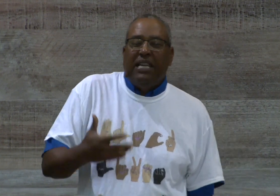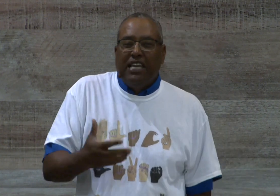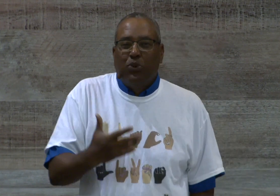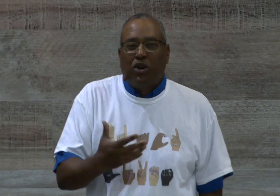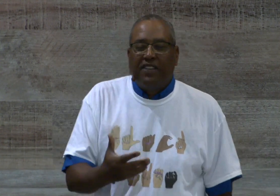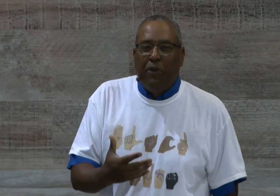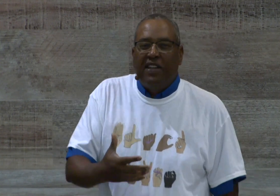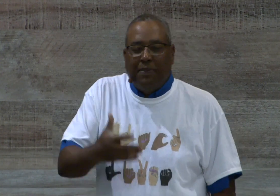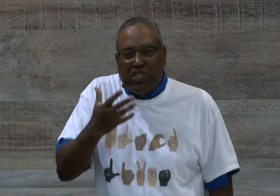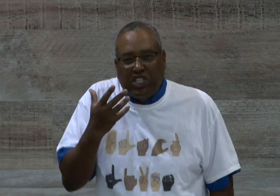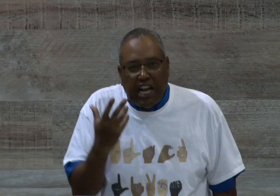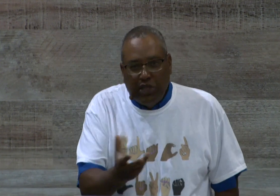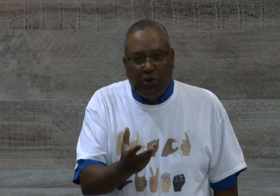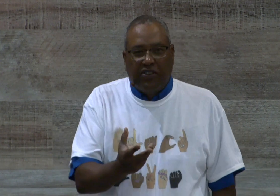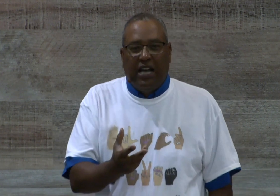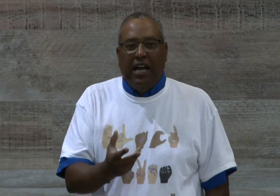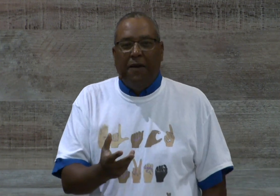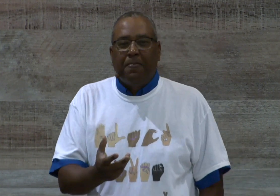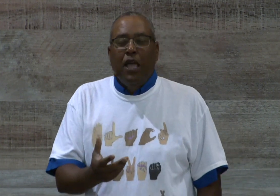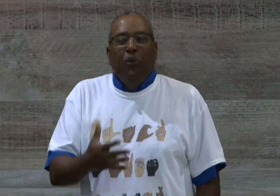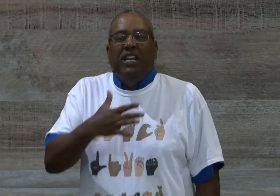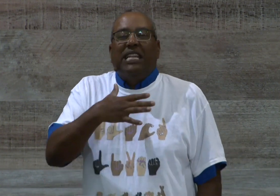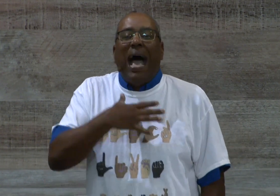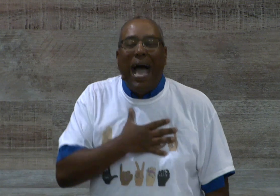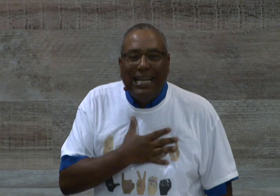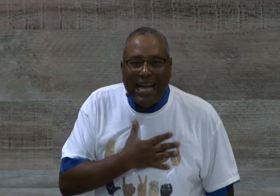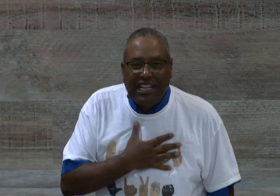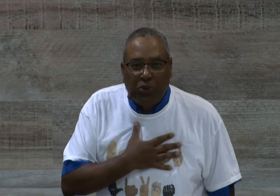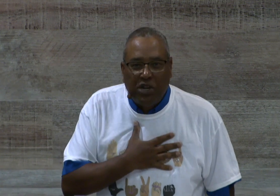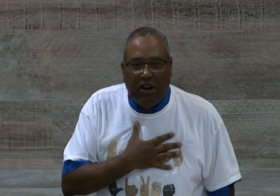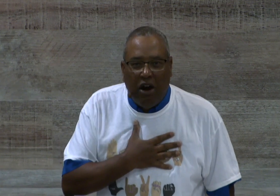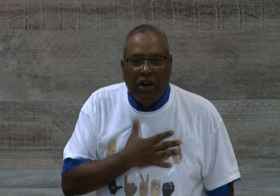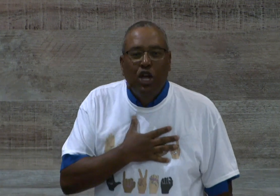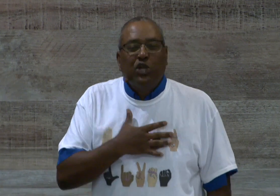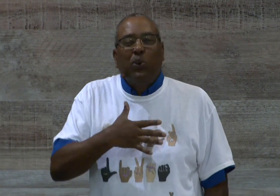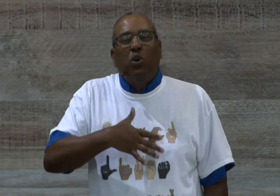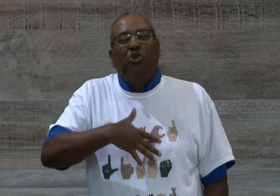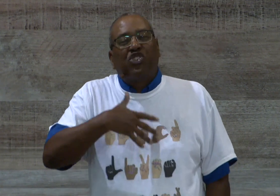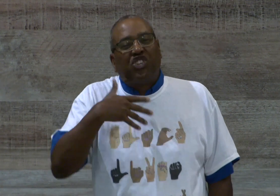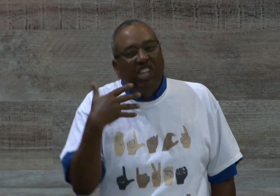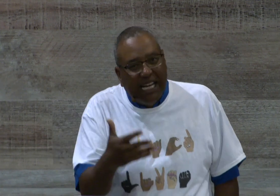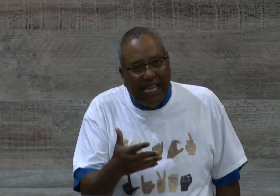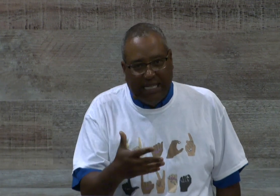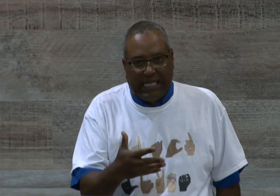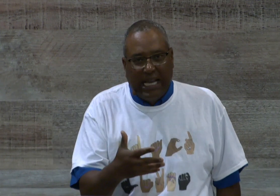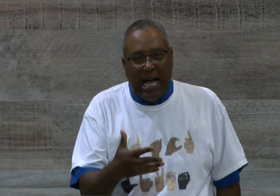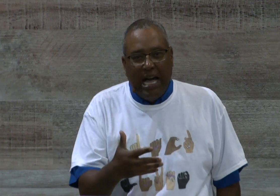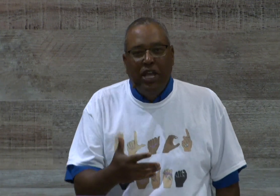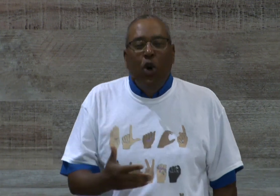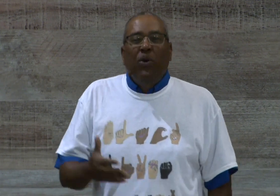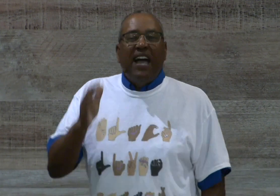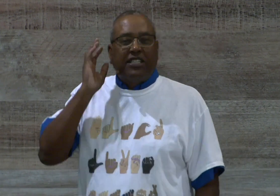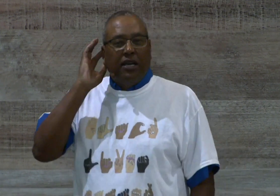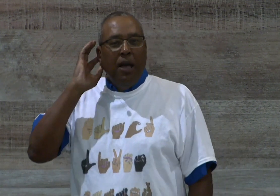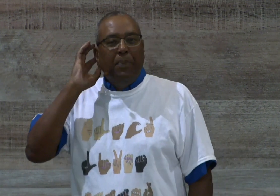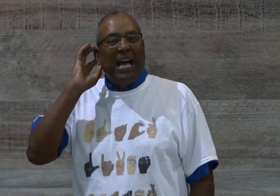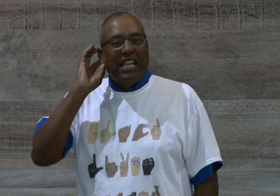in the word of God. We've got to be studying the word of God. We need to hide God's word in our heart so we won't sin against God. We've got to be like the